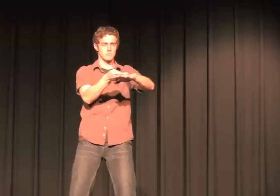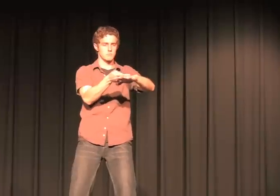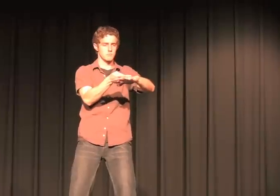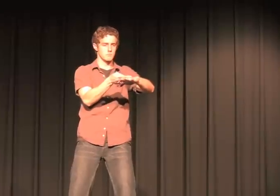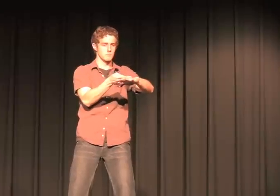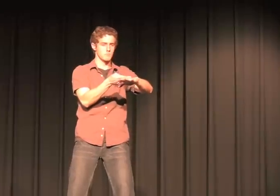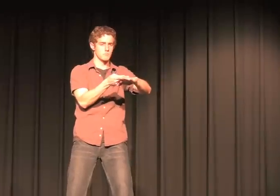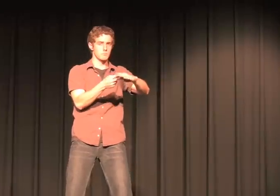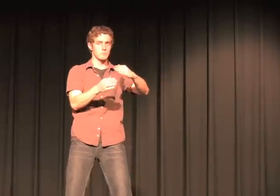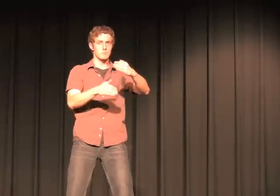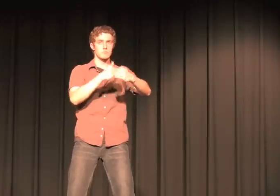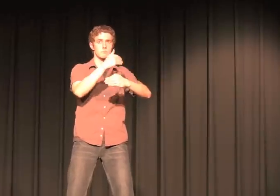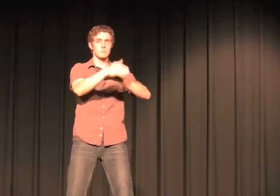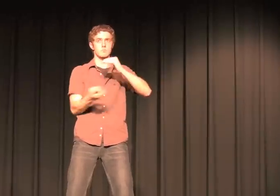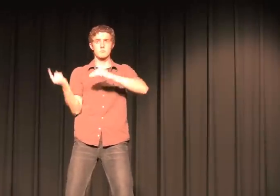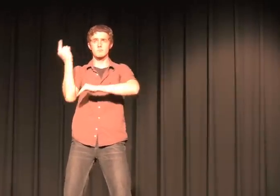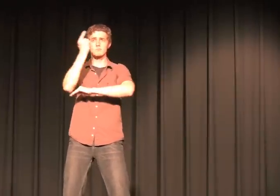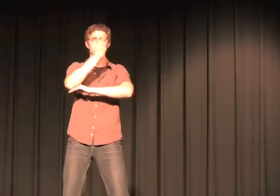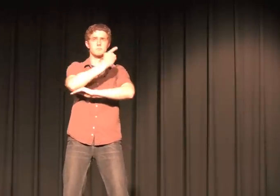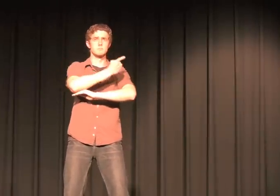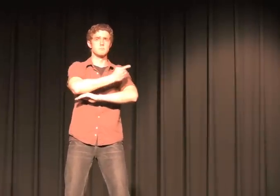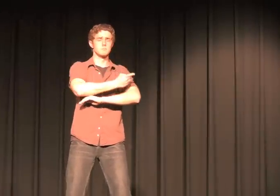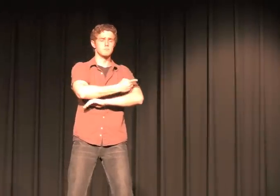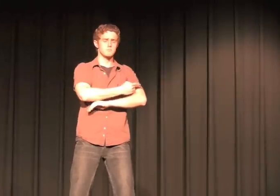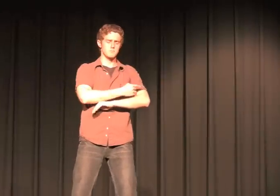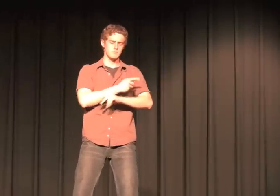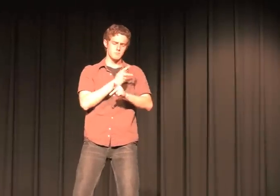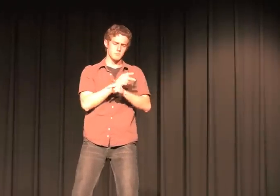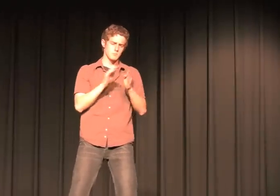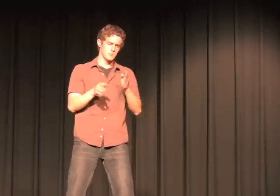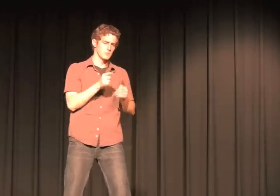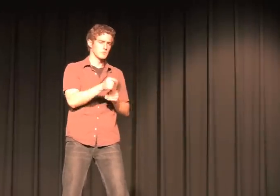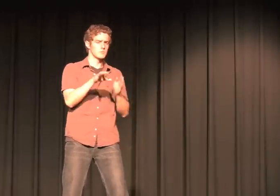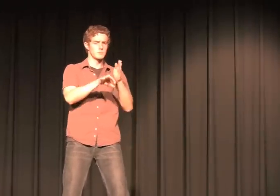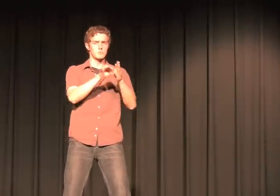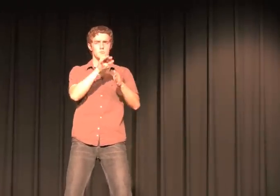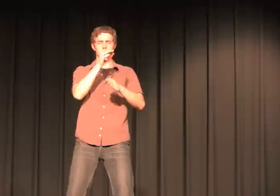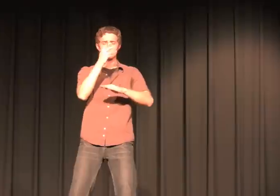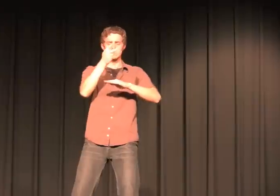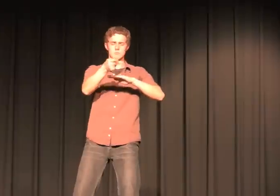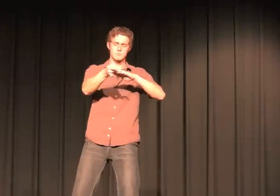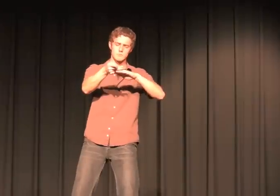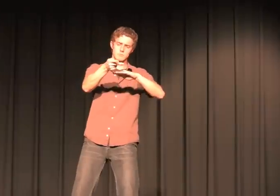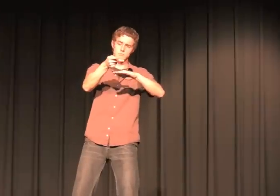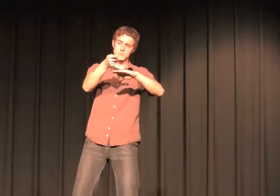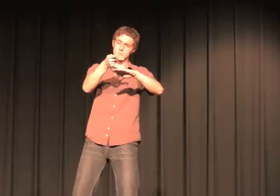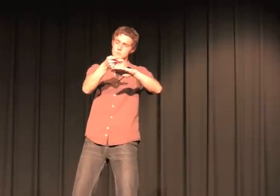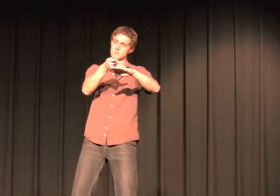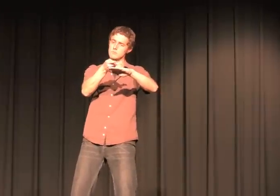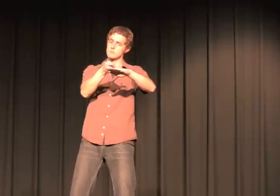Then on the next day The keeper found her washed up on the shore